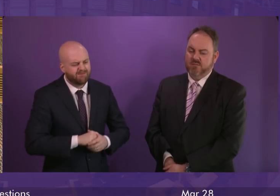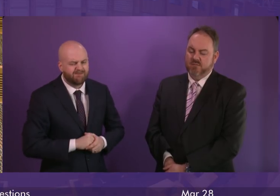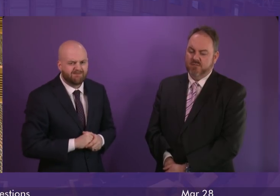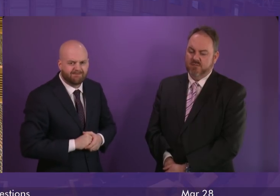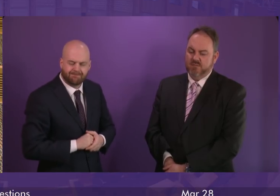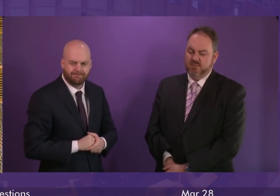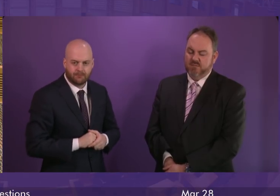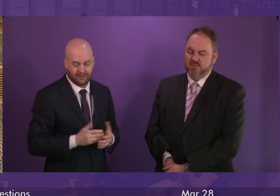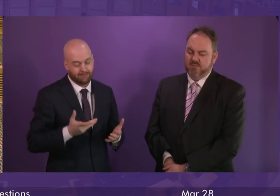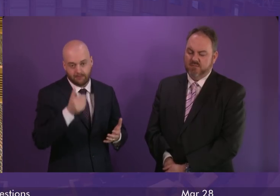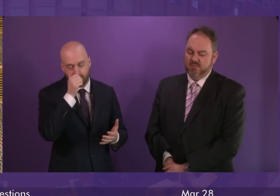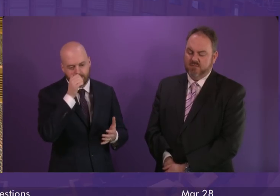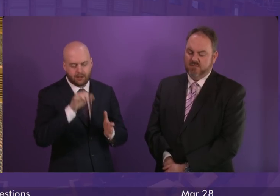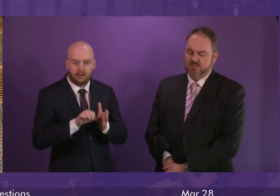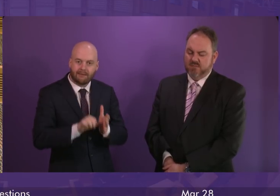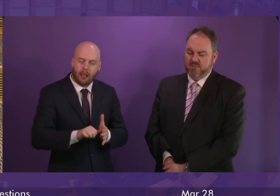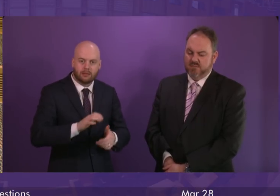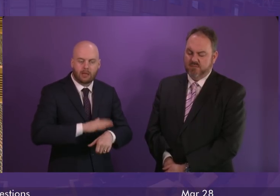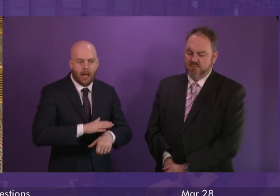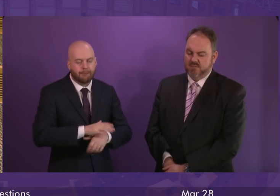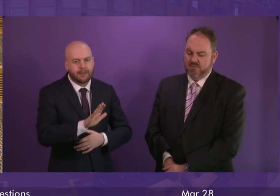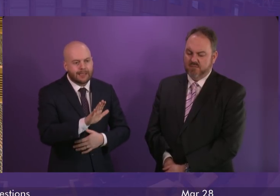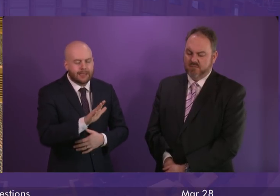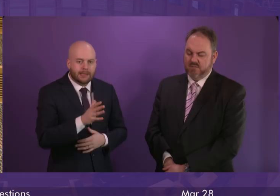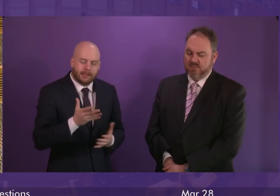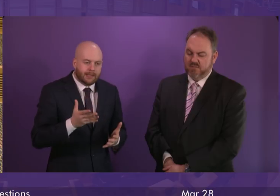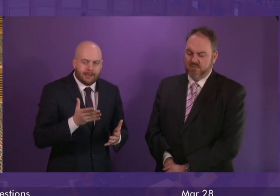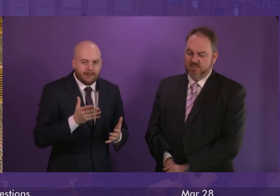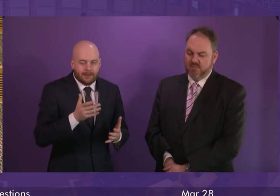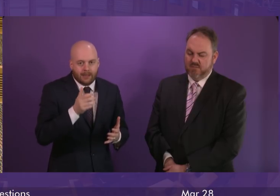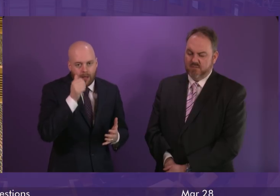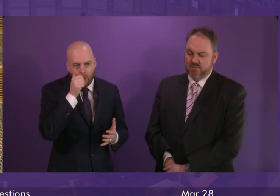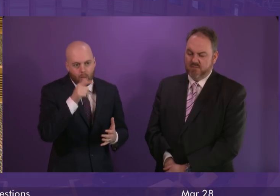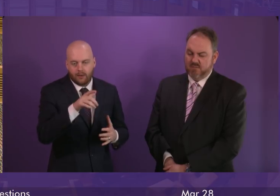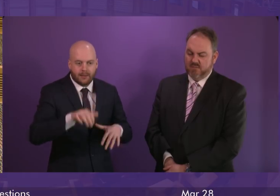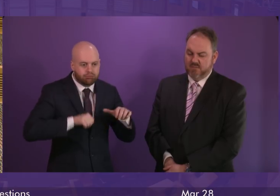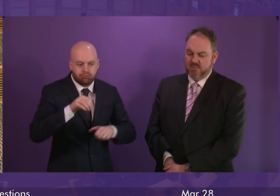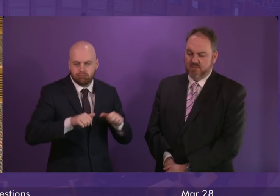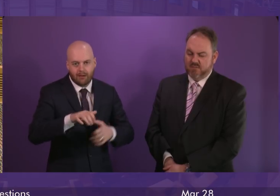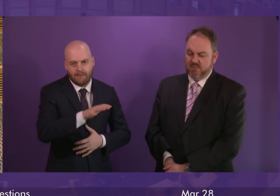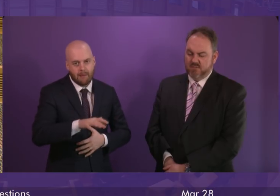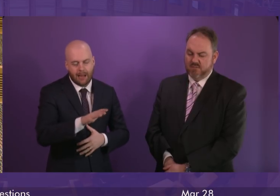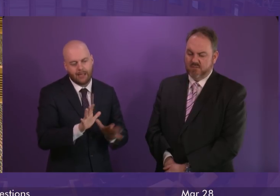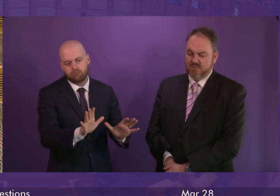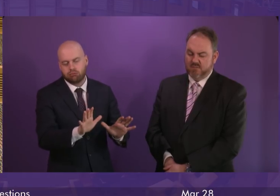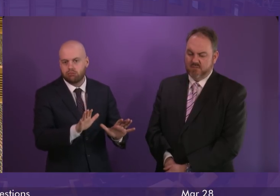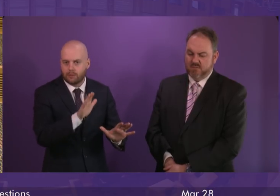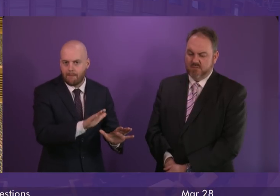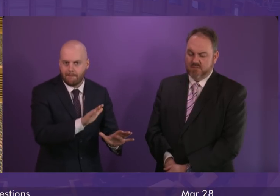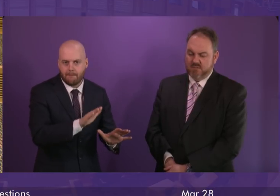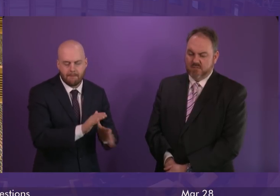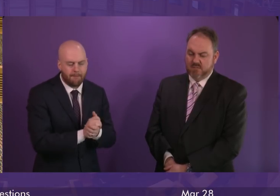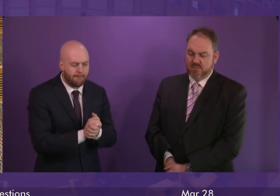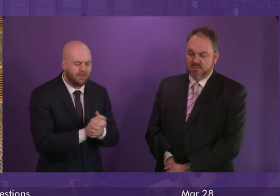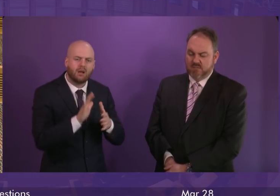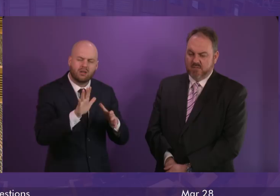at what will be a difficult time and what I'm sure will continue to be a horrendously difficult time for them. This is an important issue